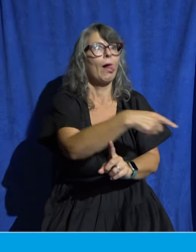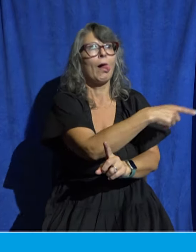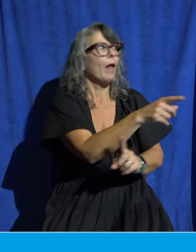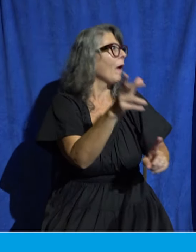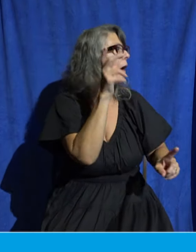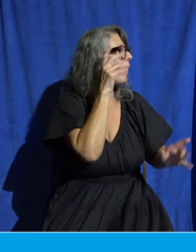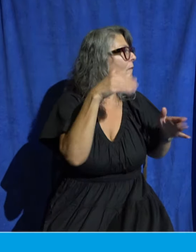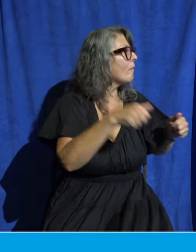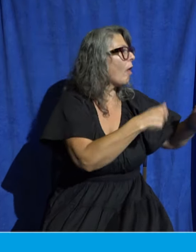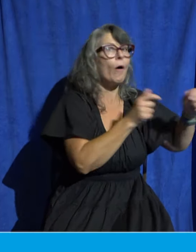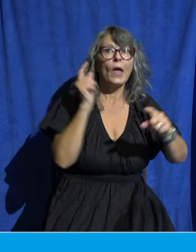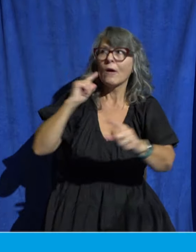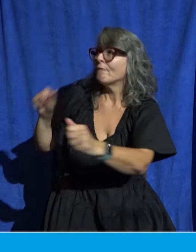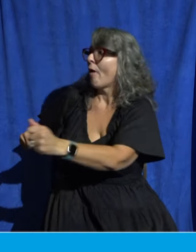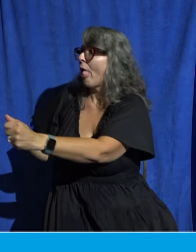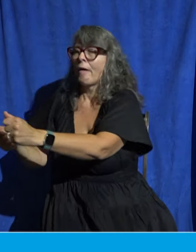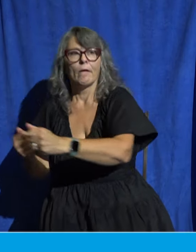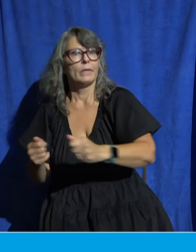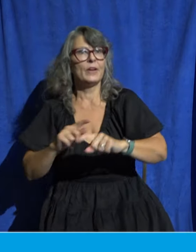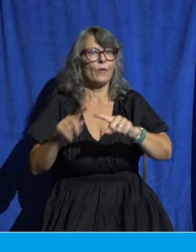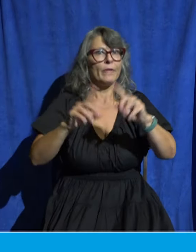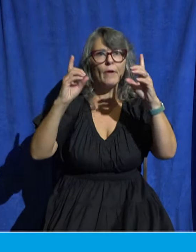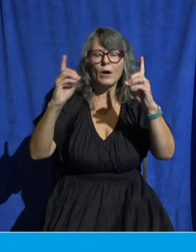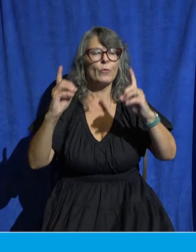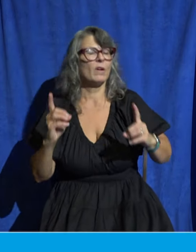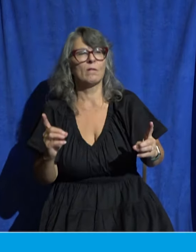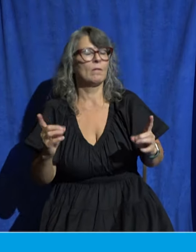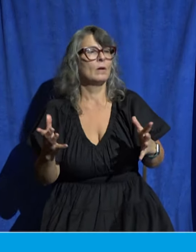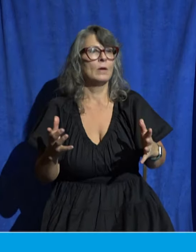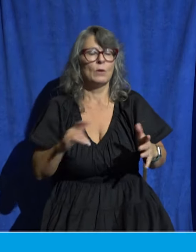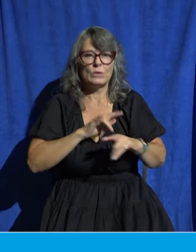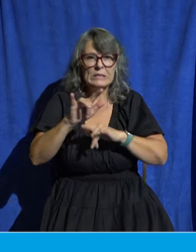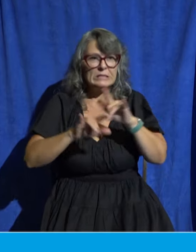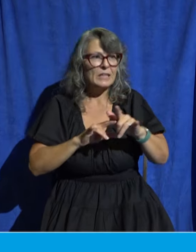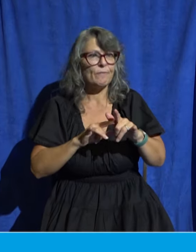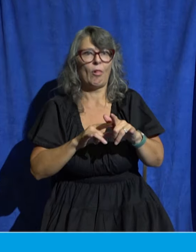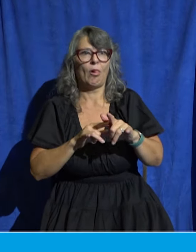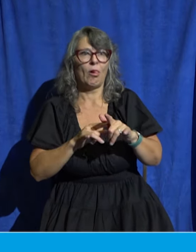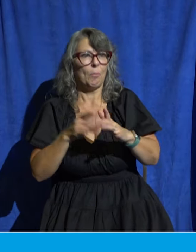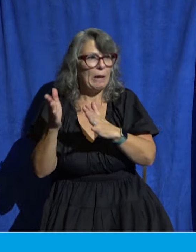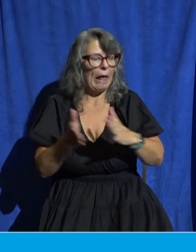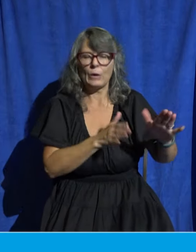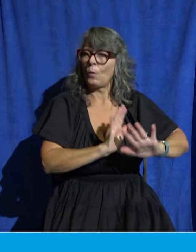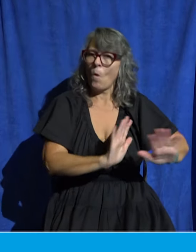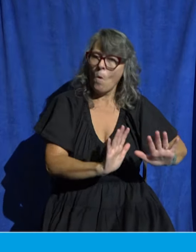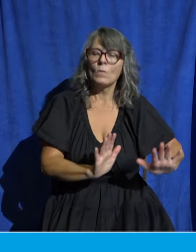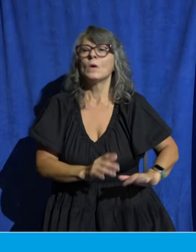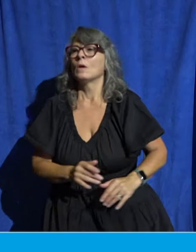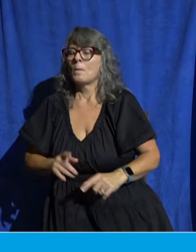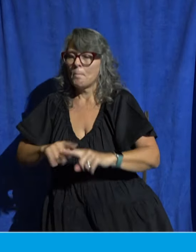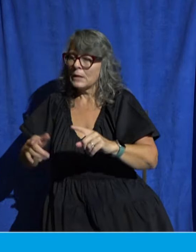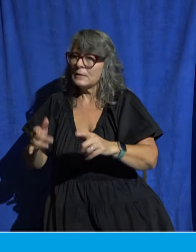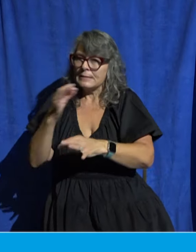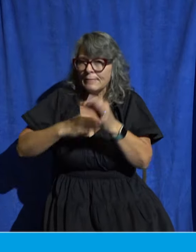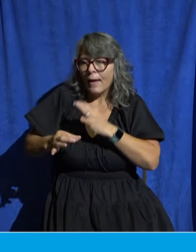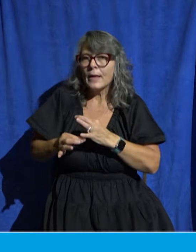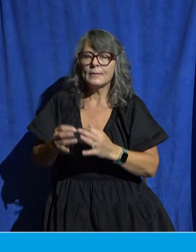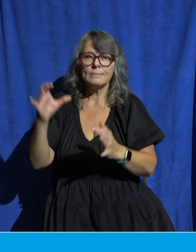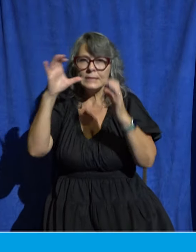by human cunning by crappiness and deceitful schemes rather speaking the truth in love we